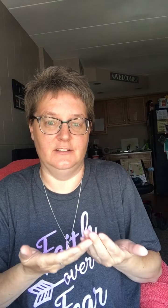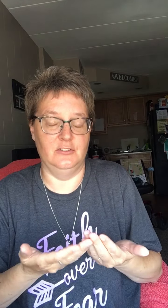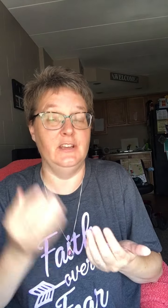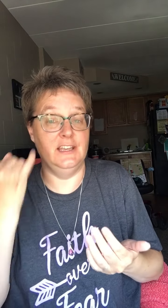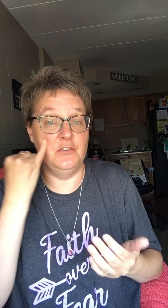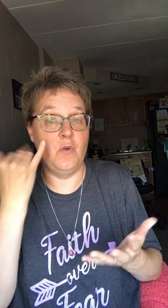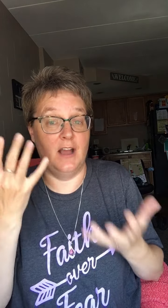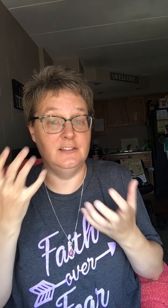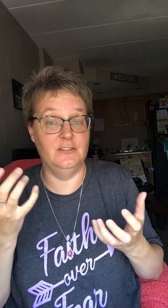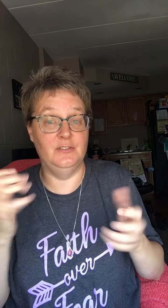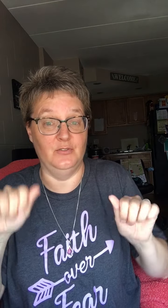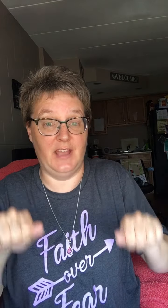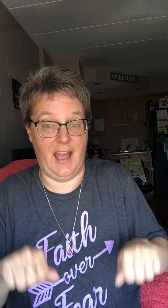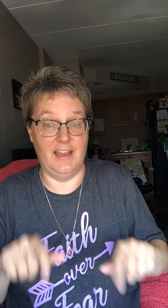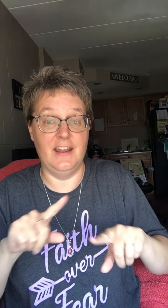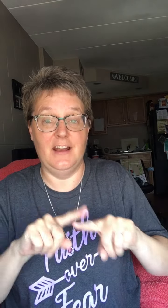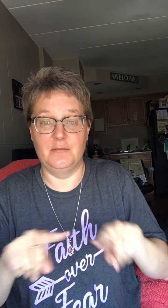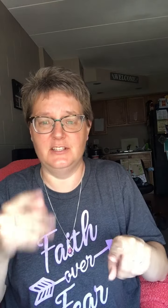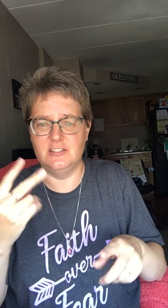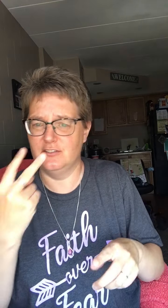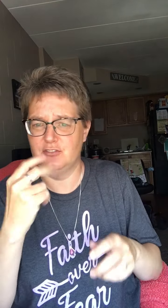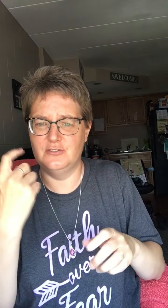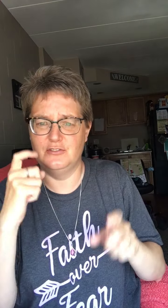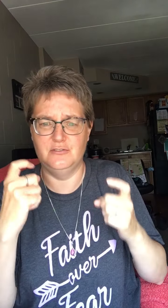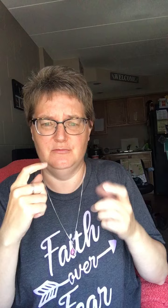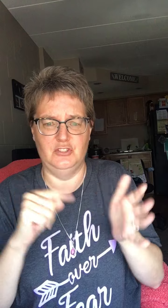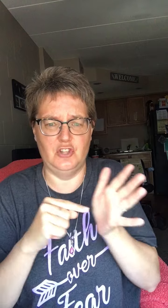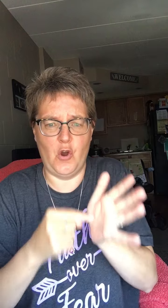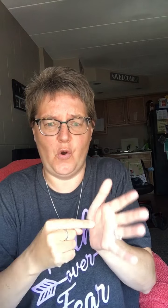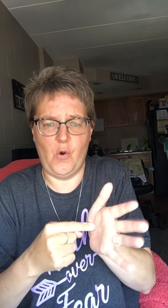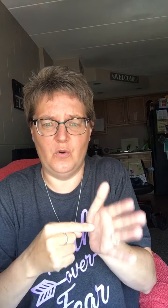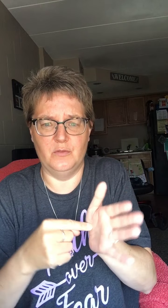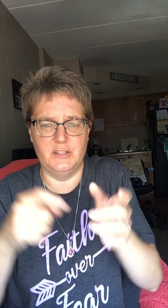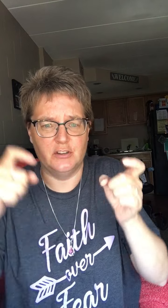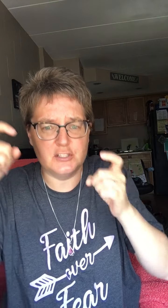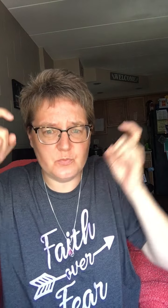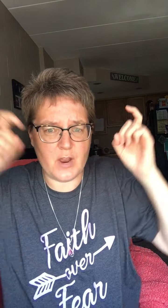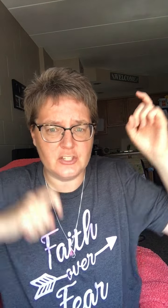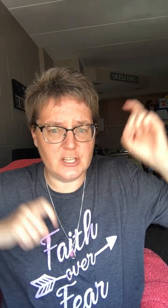So, if you want to, you can. But just show with your expression.